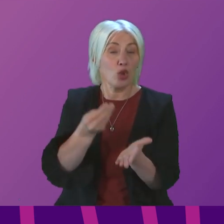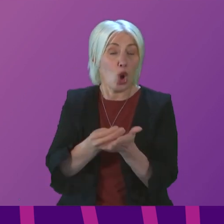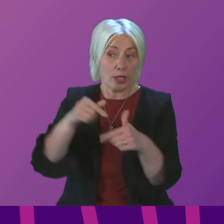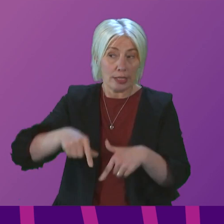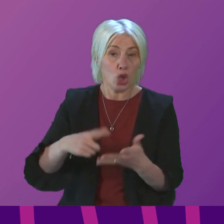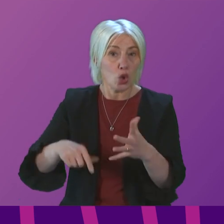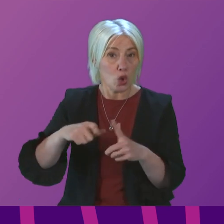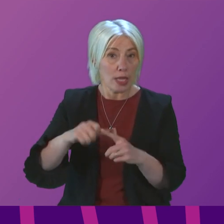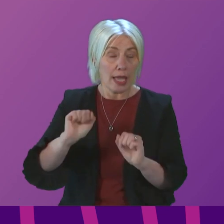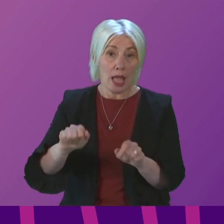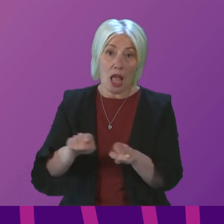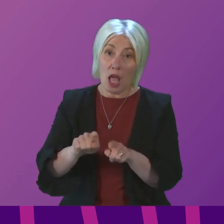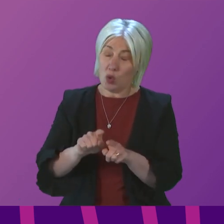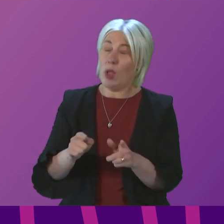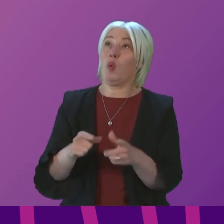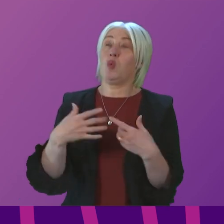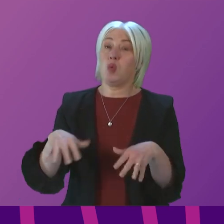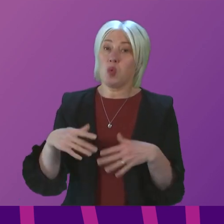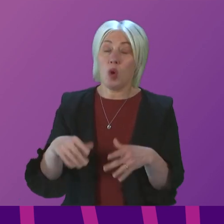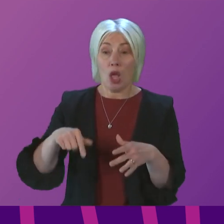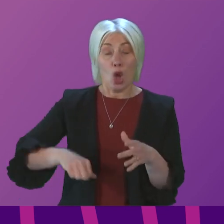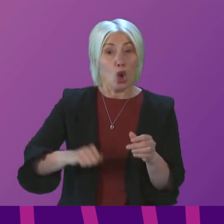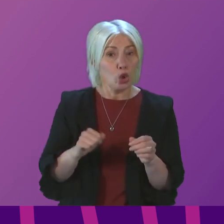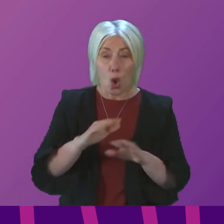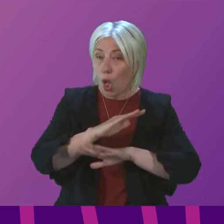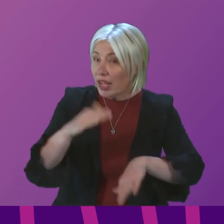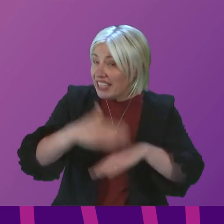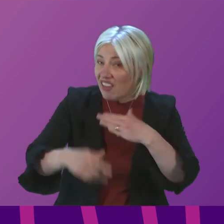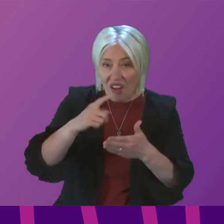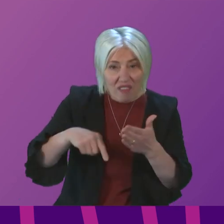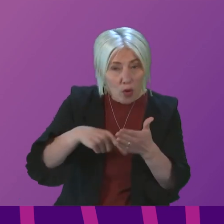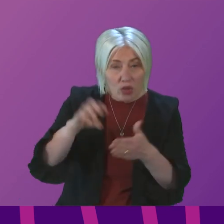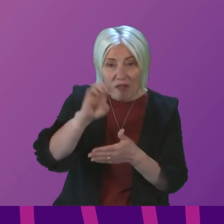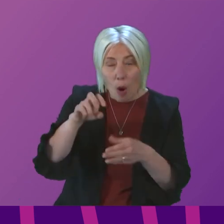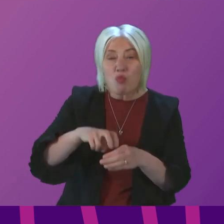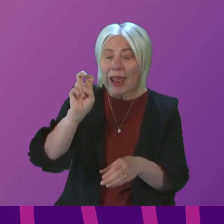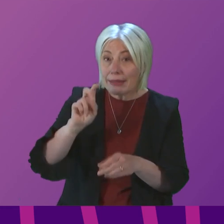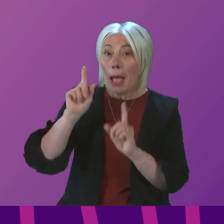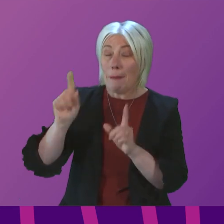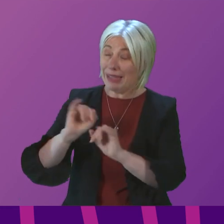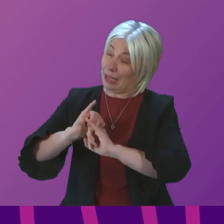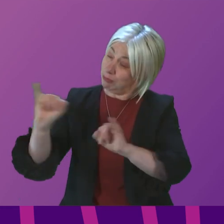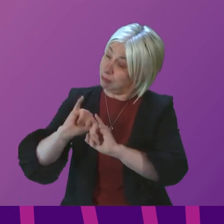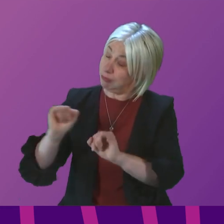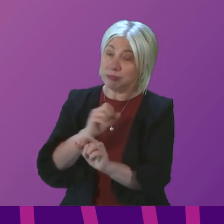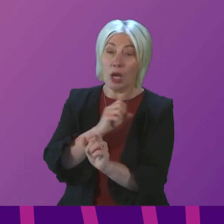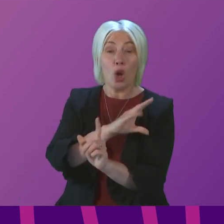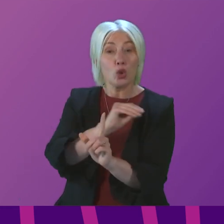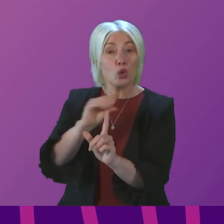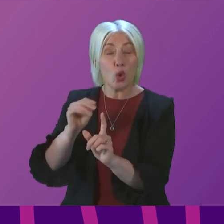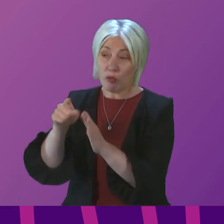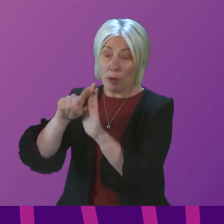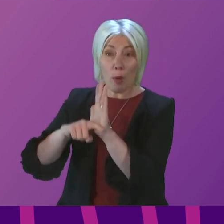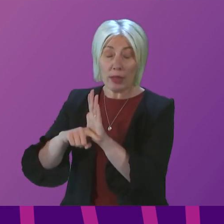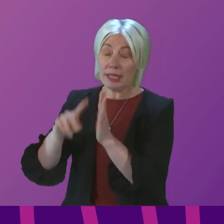adding to the squeeze in consumer spending power. Despite Scotland not voting for Brexit, it's clear that this damaging Tory policy is continuing